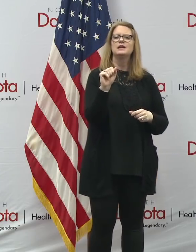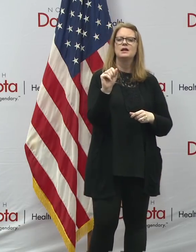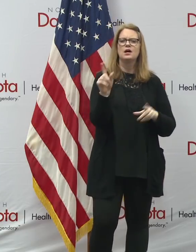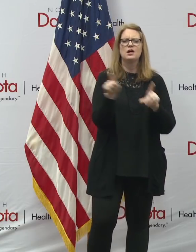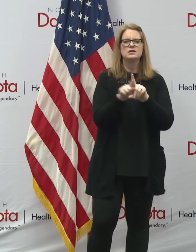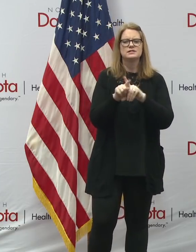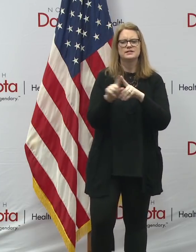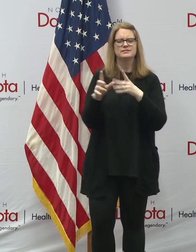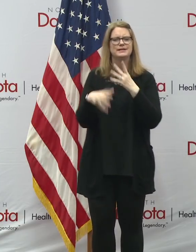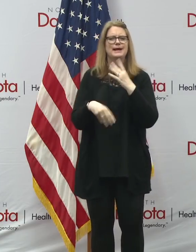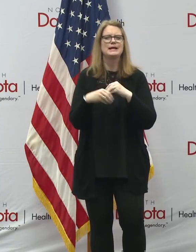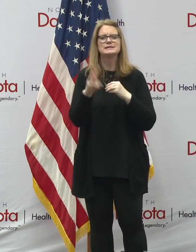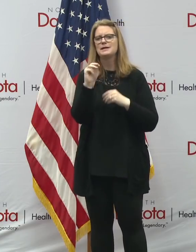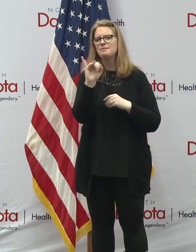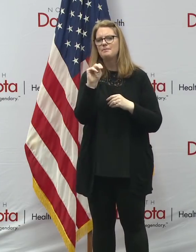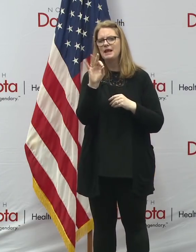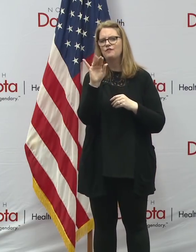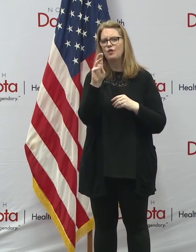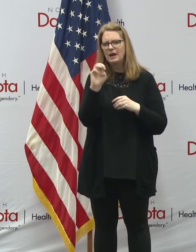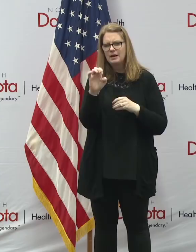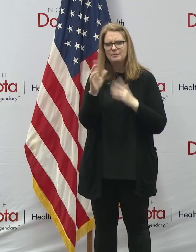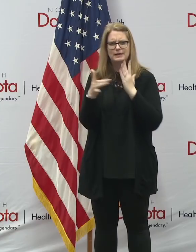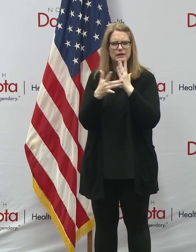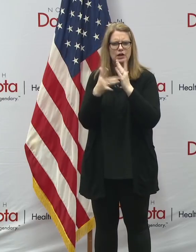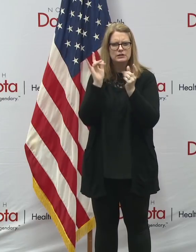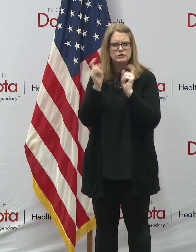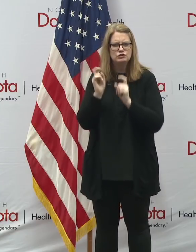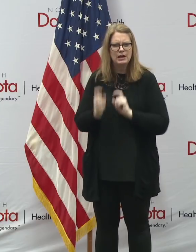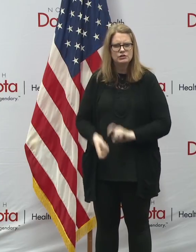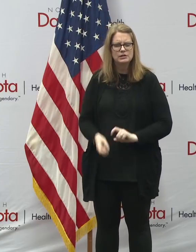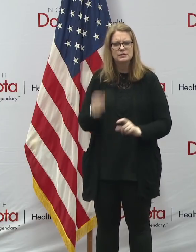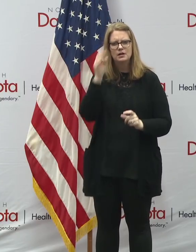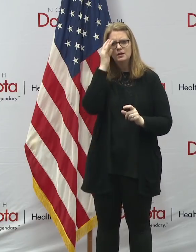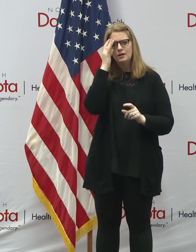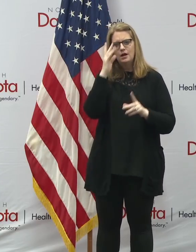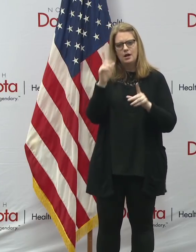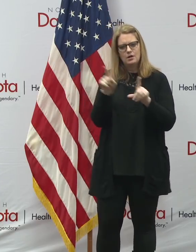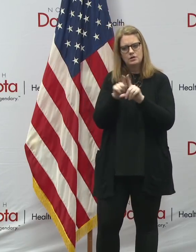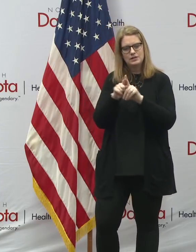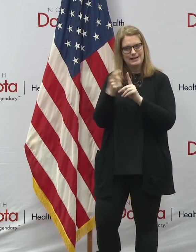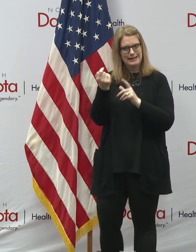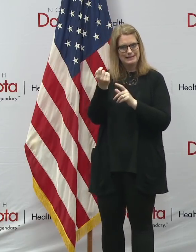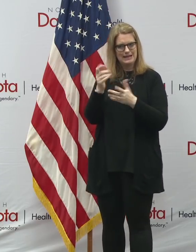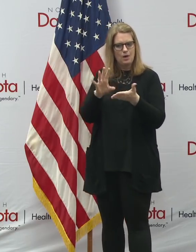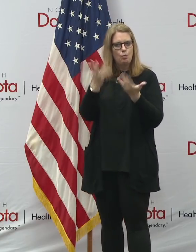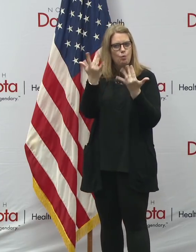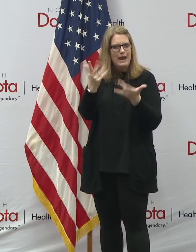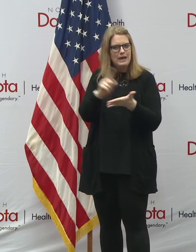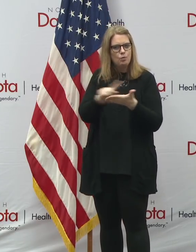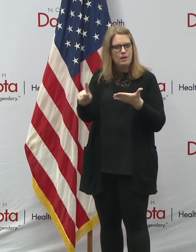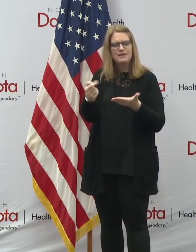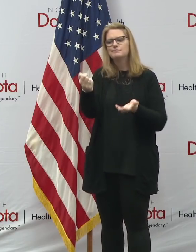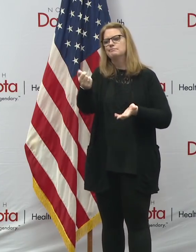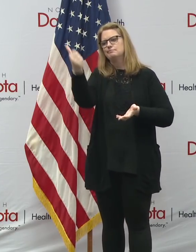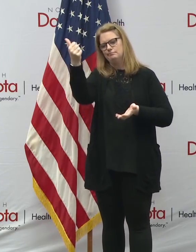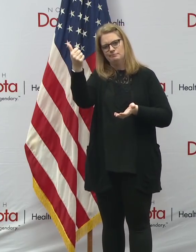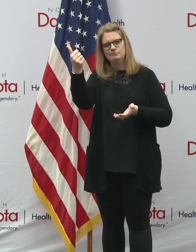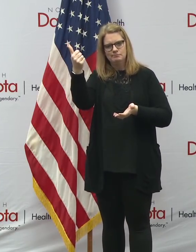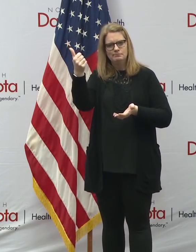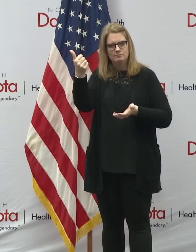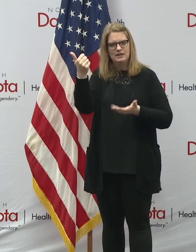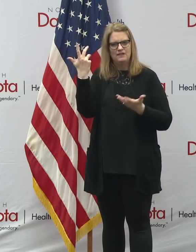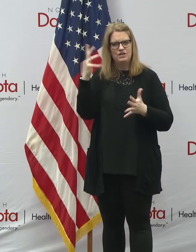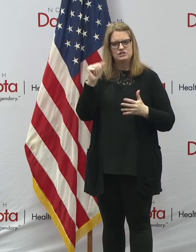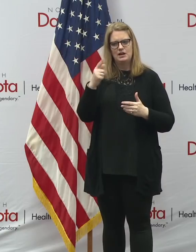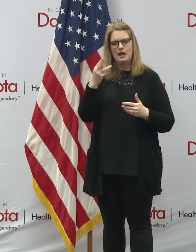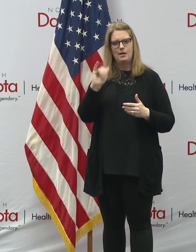technology program changes, that was completed. And we were able to eliminate that waiting week. So the system, now we can waive that, was completed on